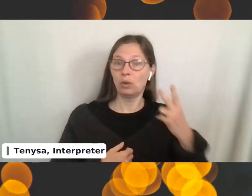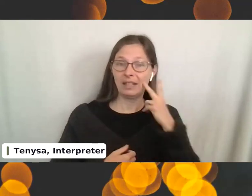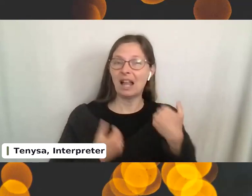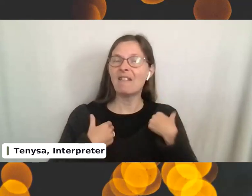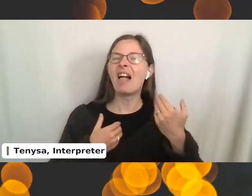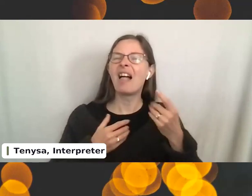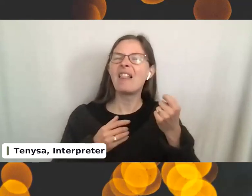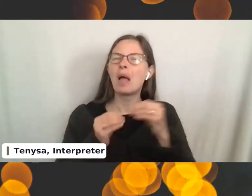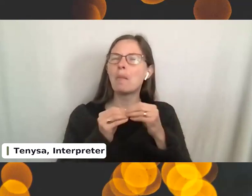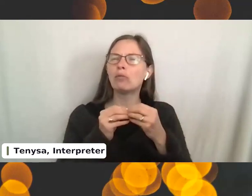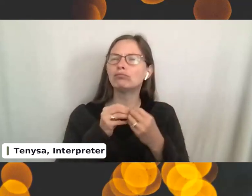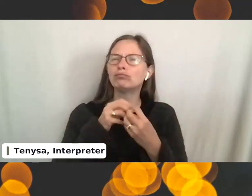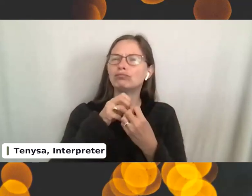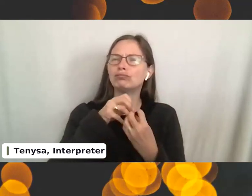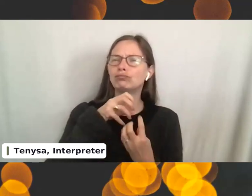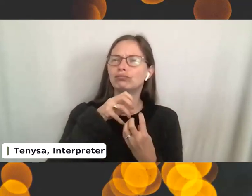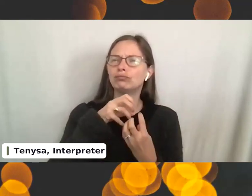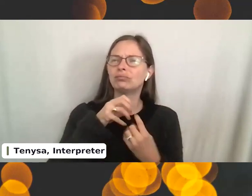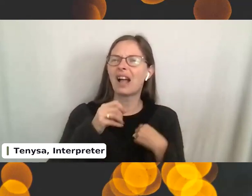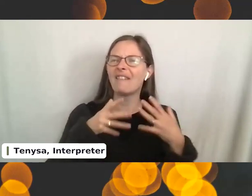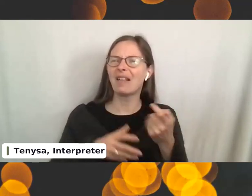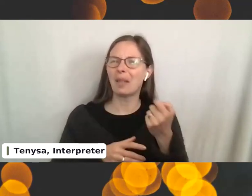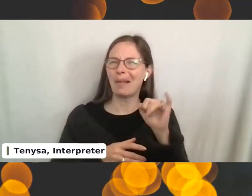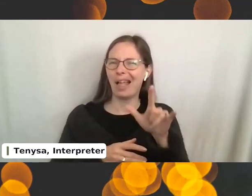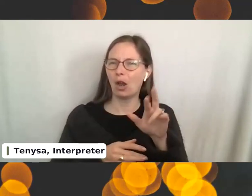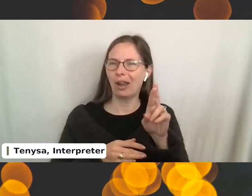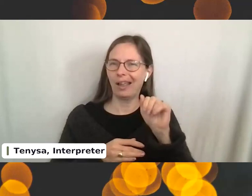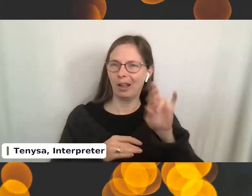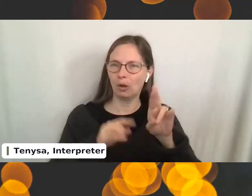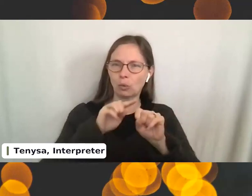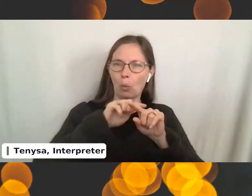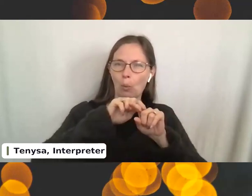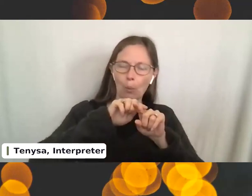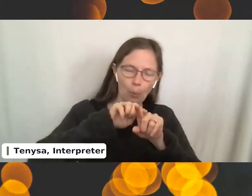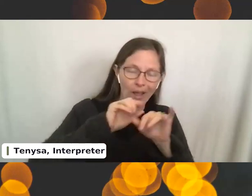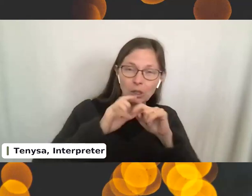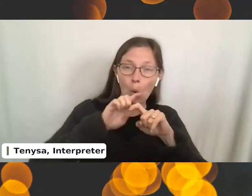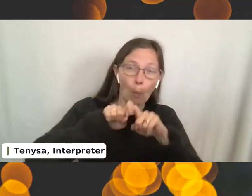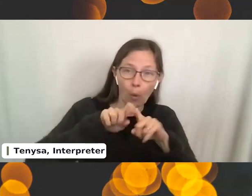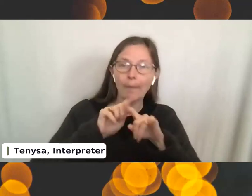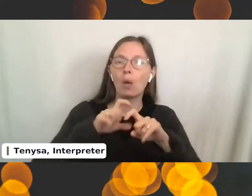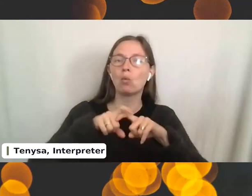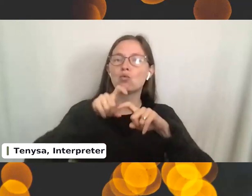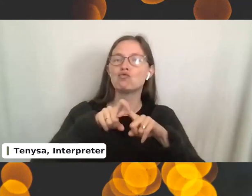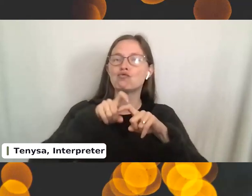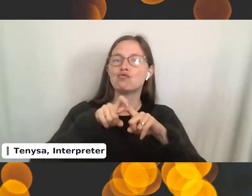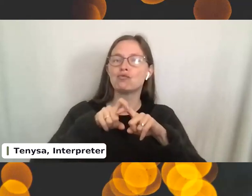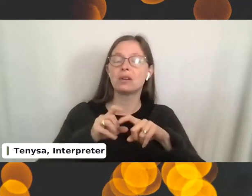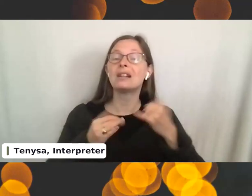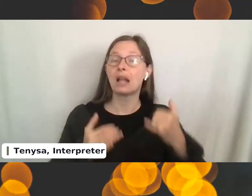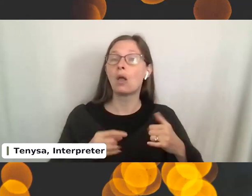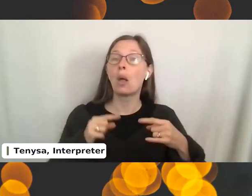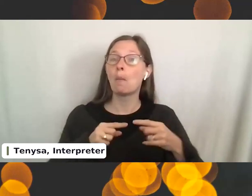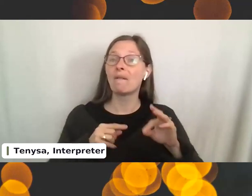space than usual? Like I've just left a little air in there. I don't know if you can see it. Now you take the point of the left needle.